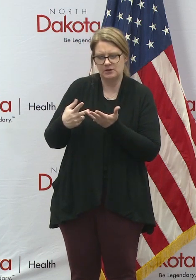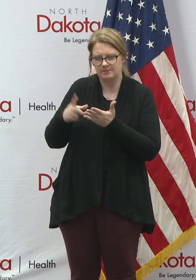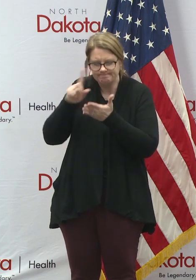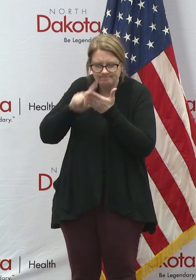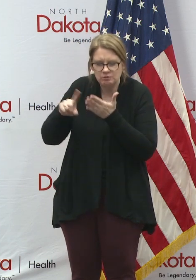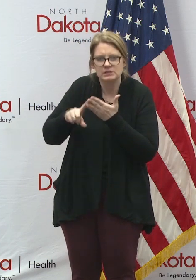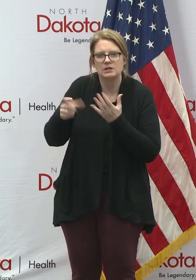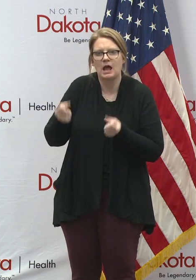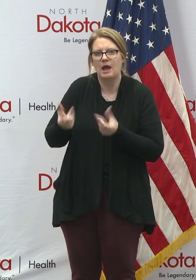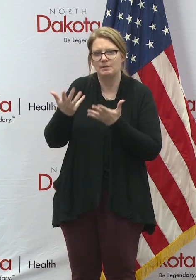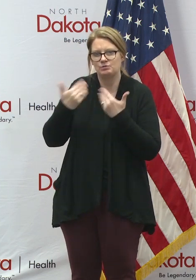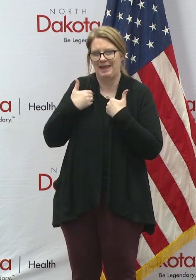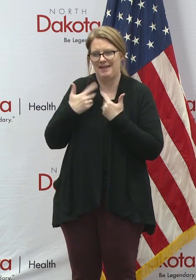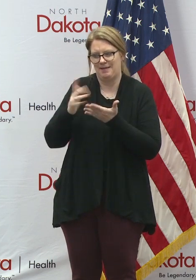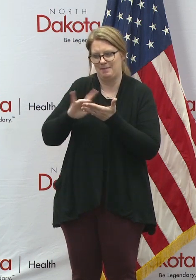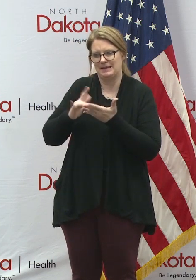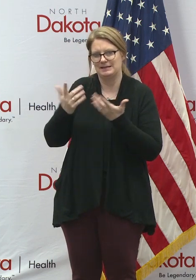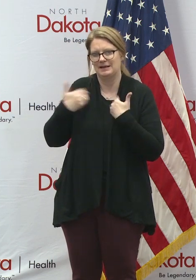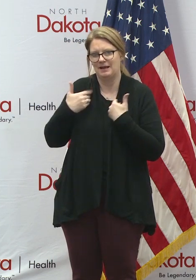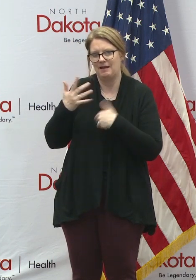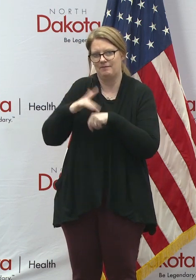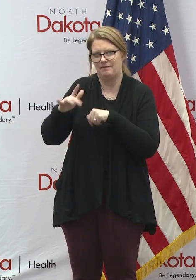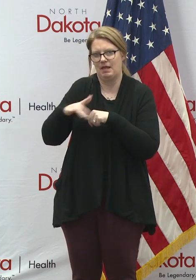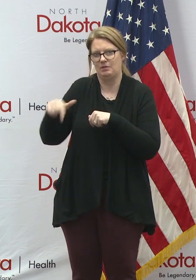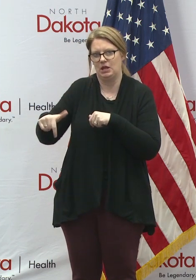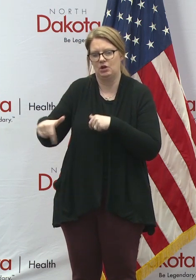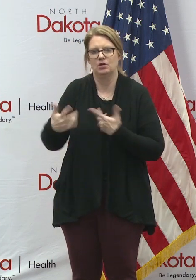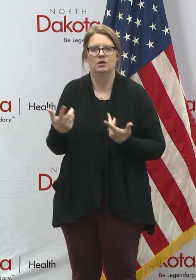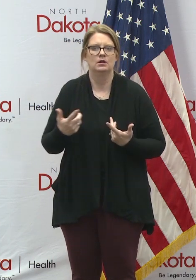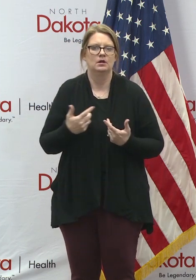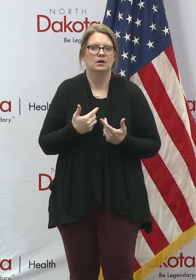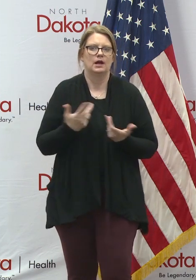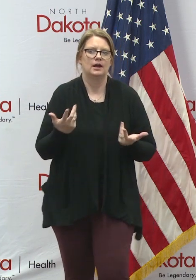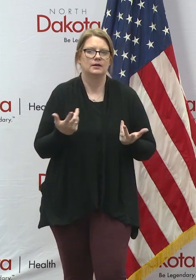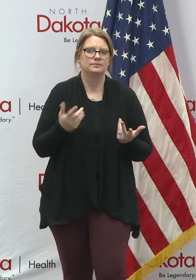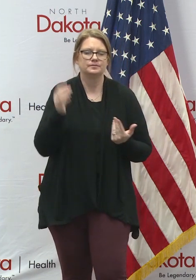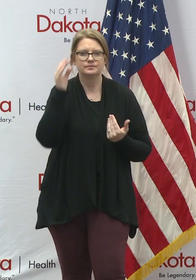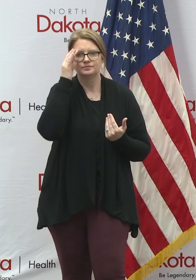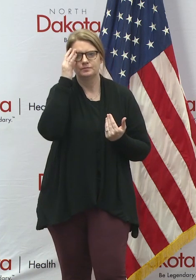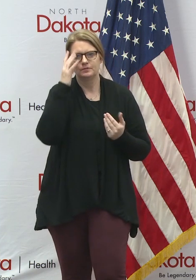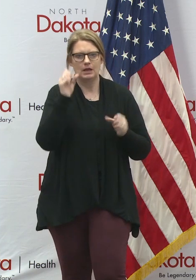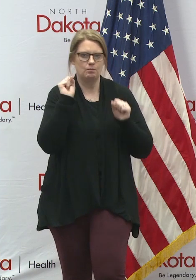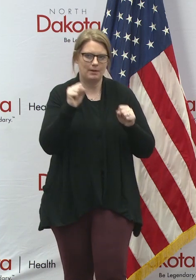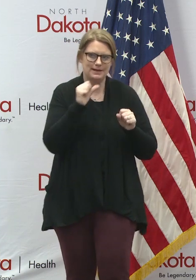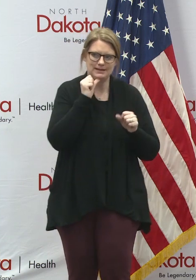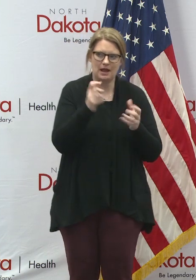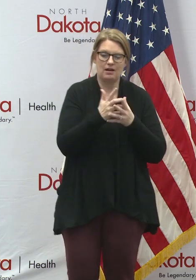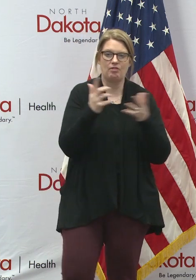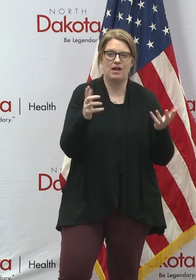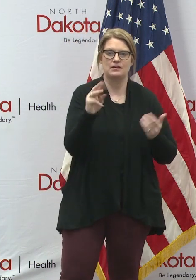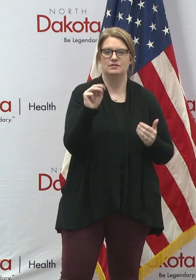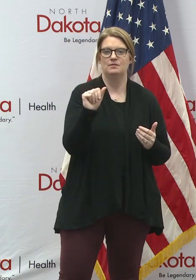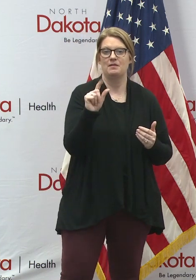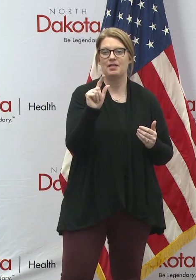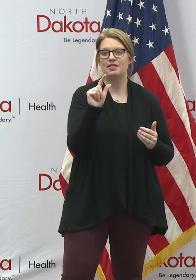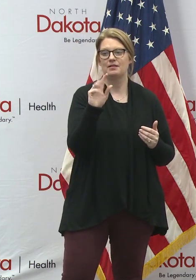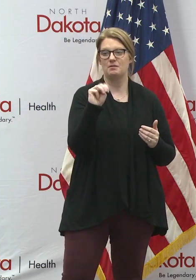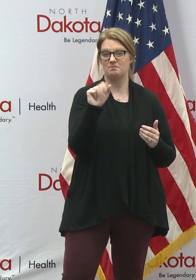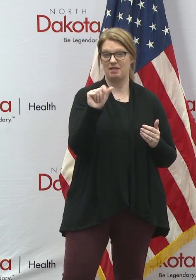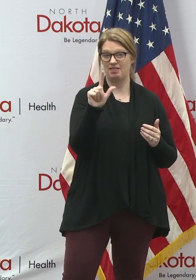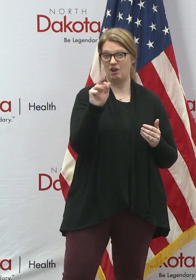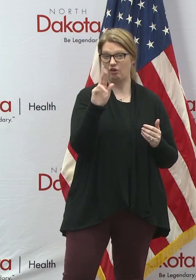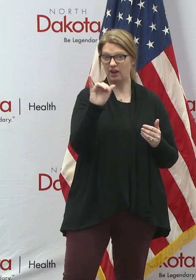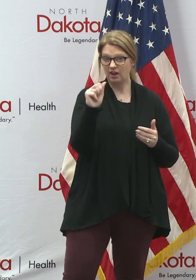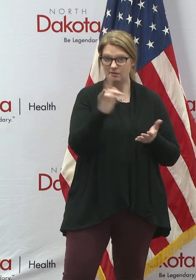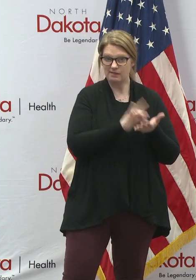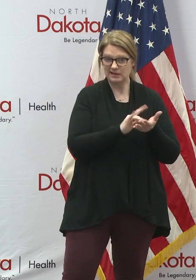uh, I, my guess without seeing the results, uh, is that there probably wasn't a lot of malaria drug, uh, in North Dakota.